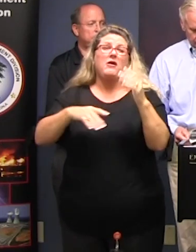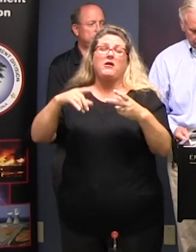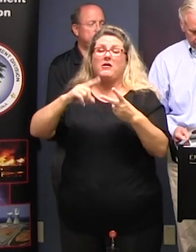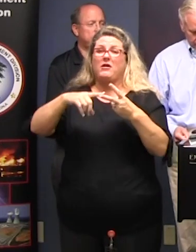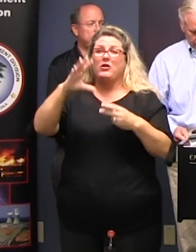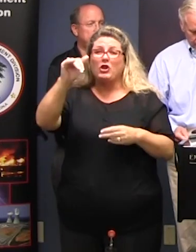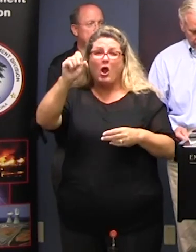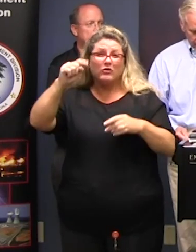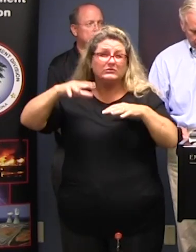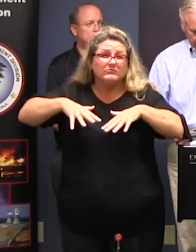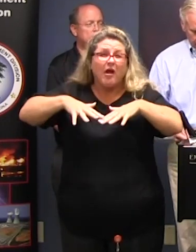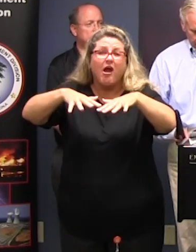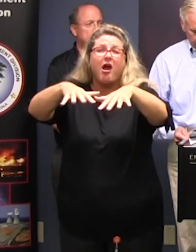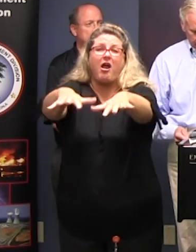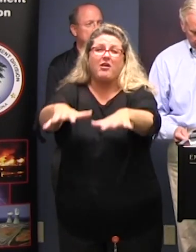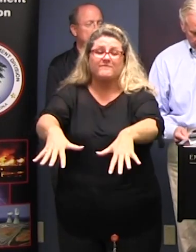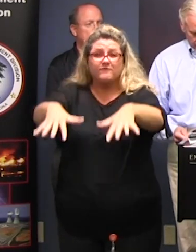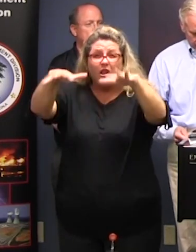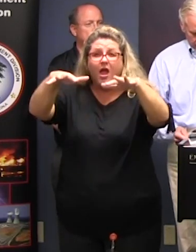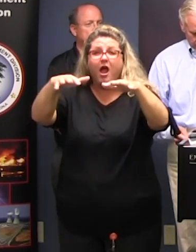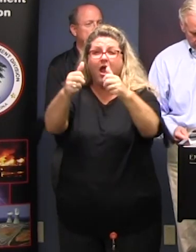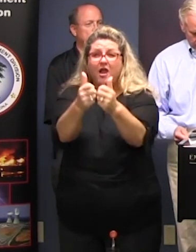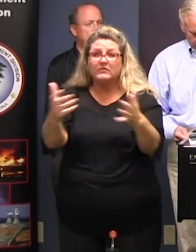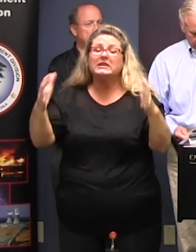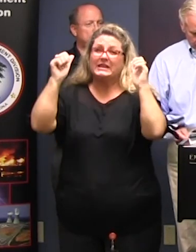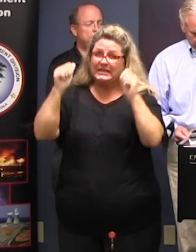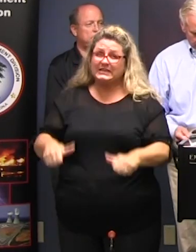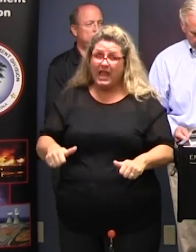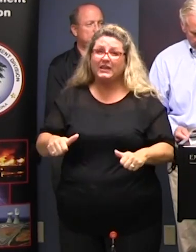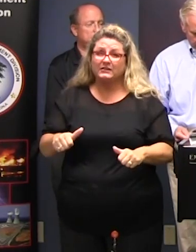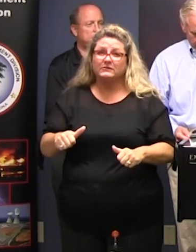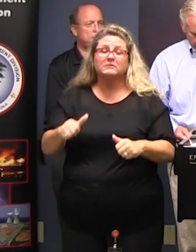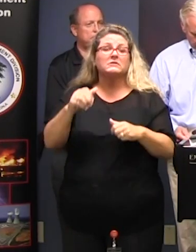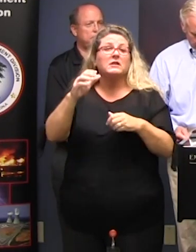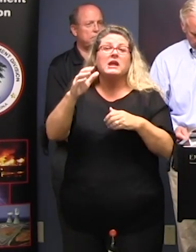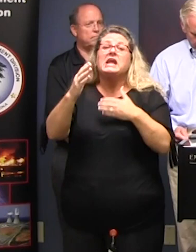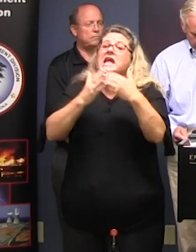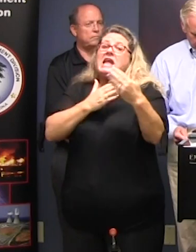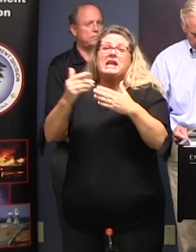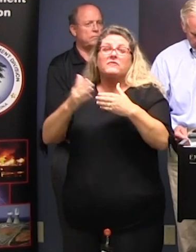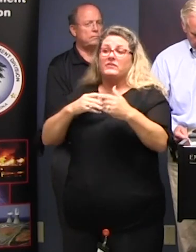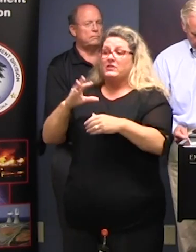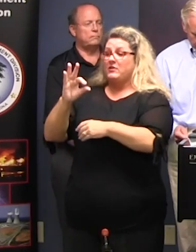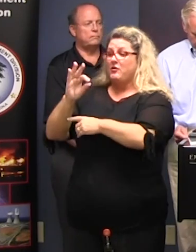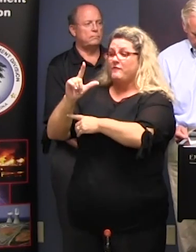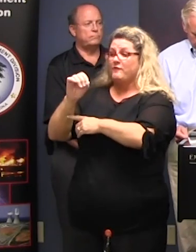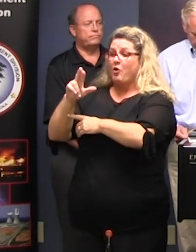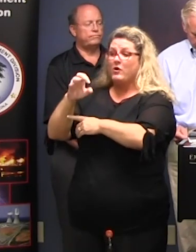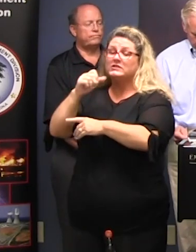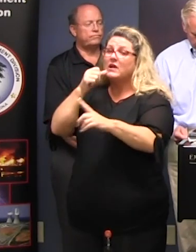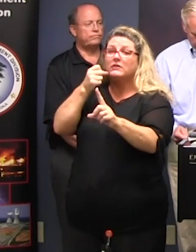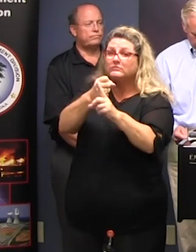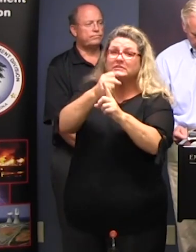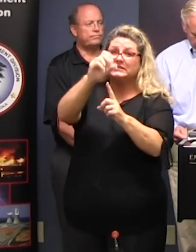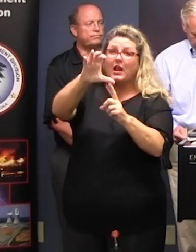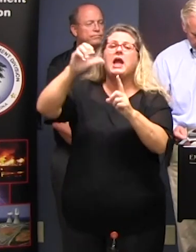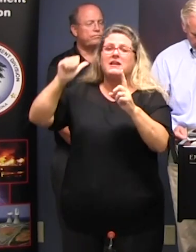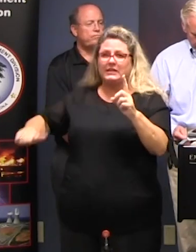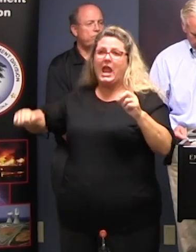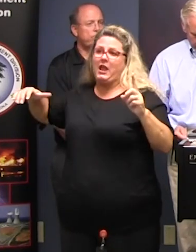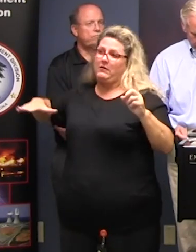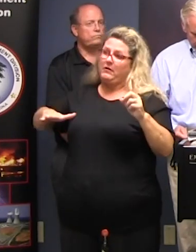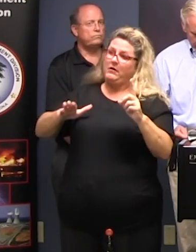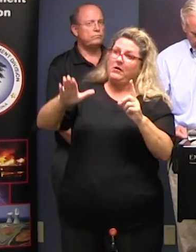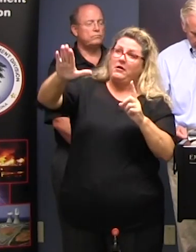occur into next week even if Florence does not directly impact the state of South Carolina so now is the time to prepare I I